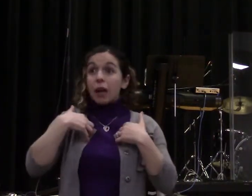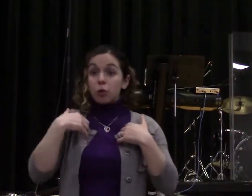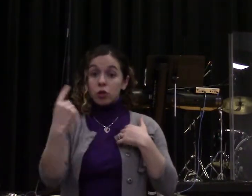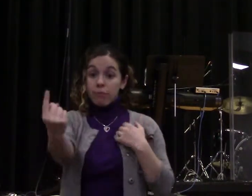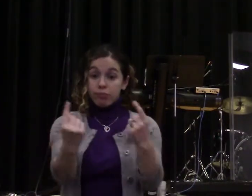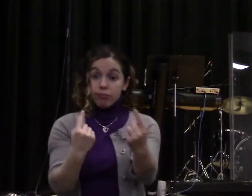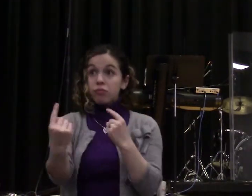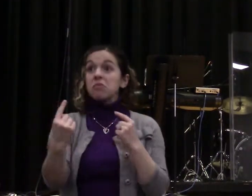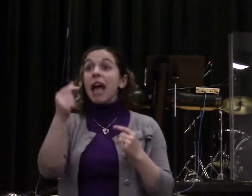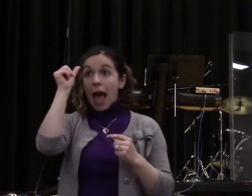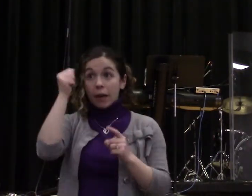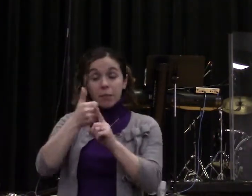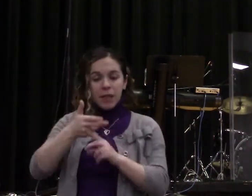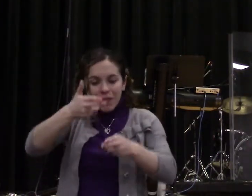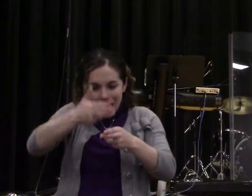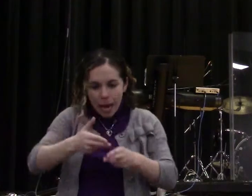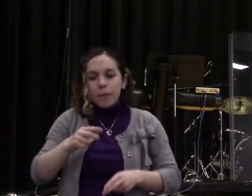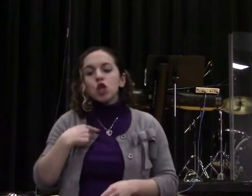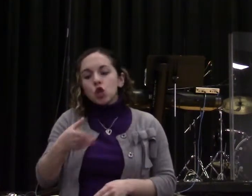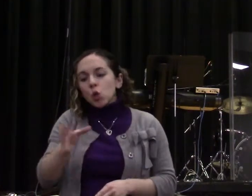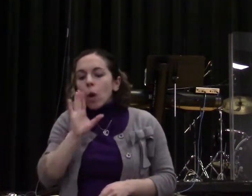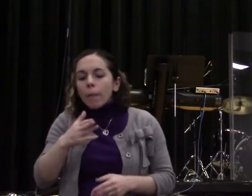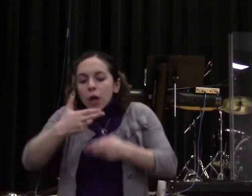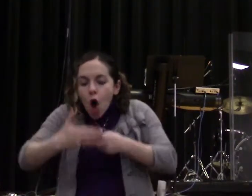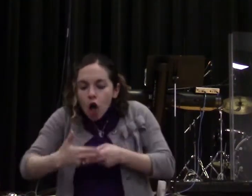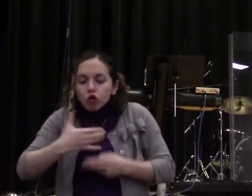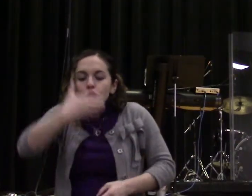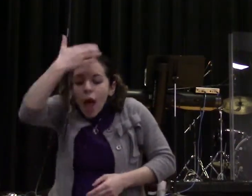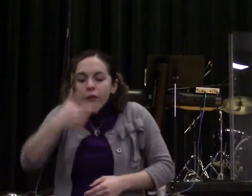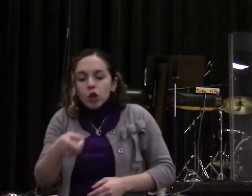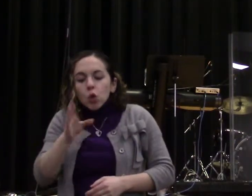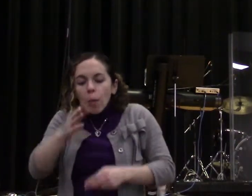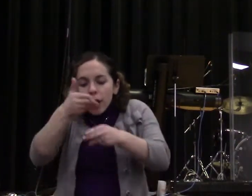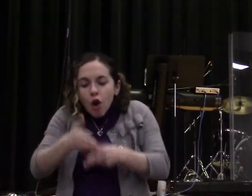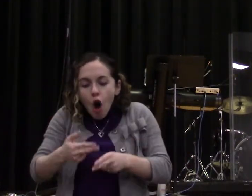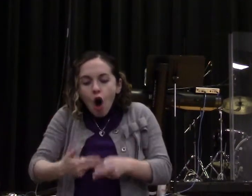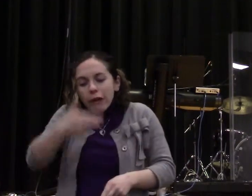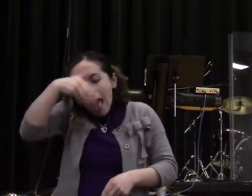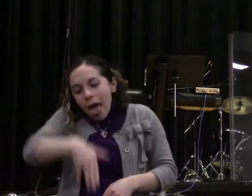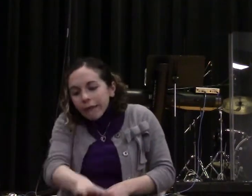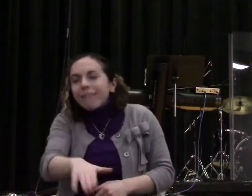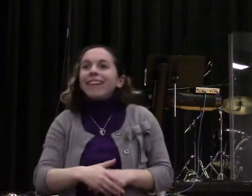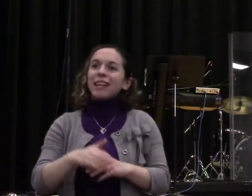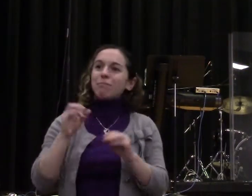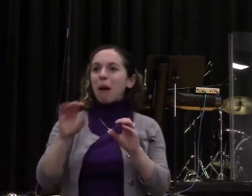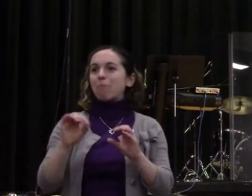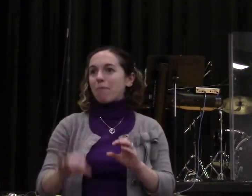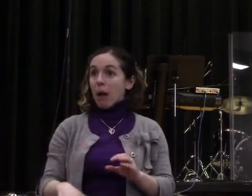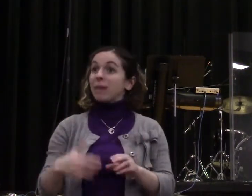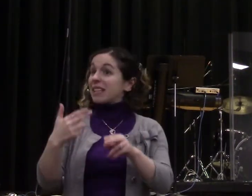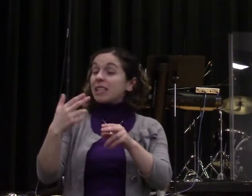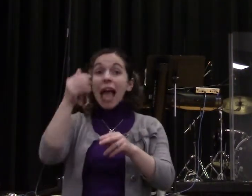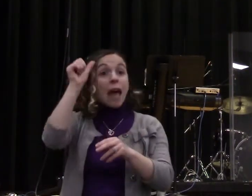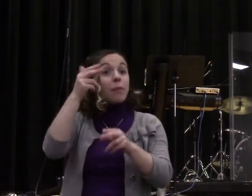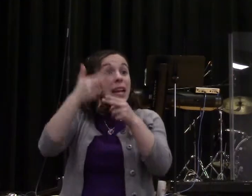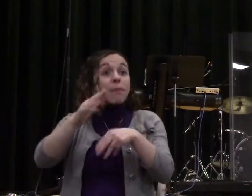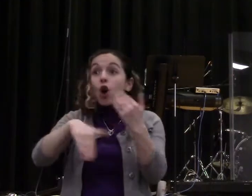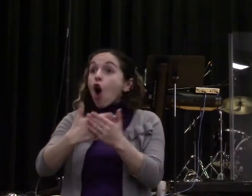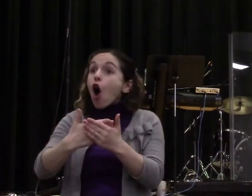And he was doing great. He had plenty of food. He had no problem. He was chilling out. He had control